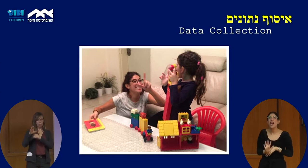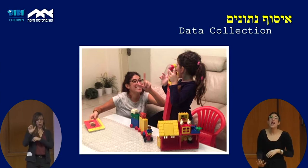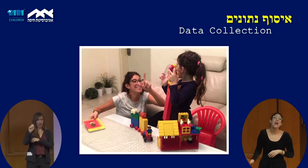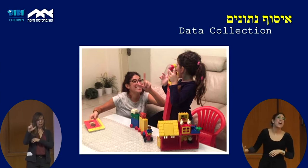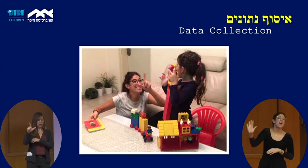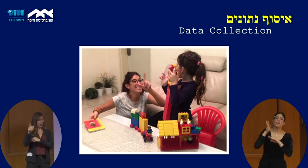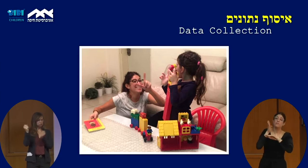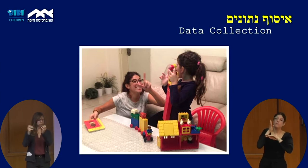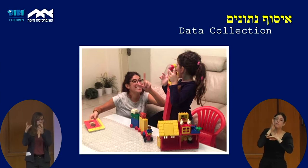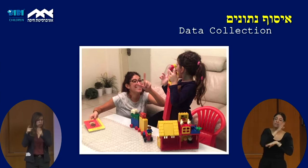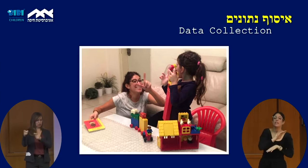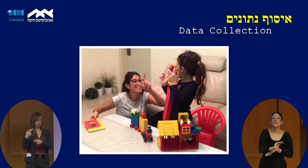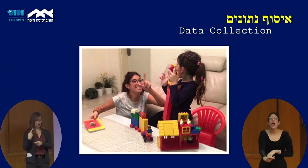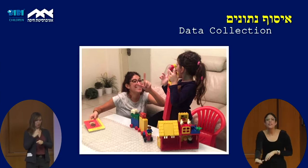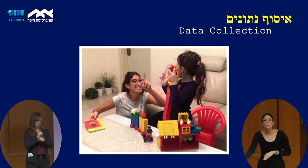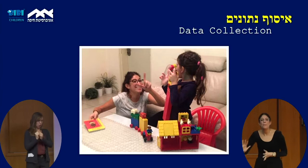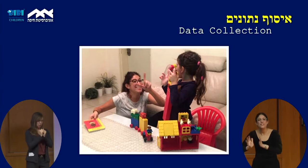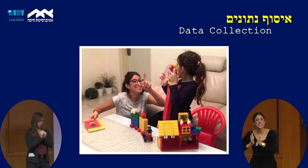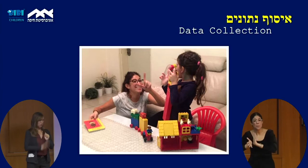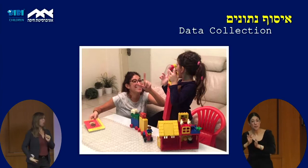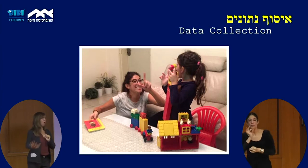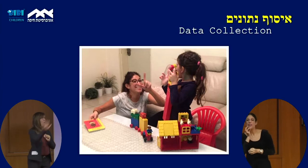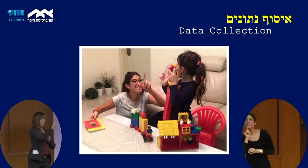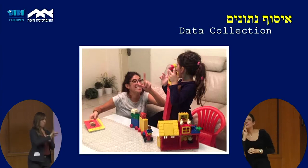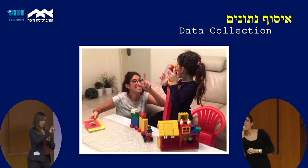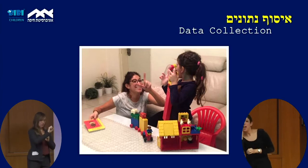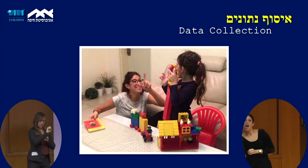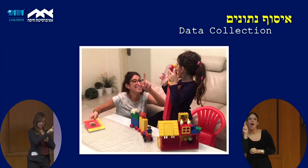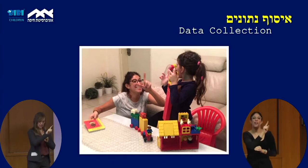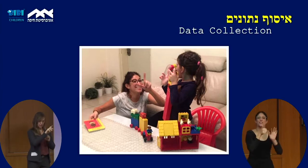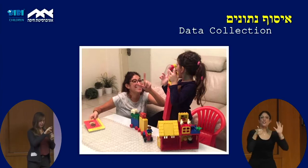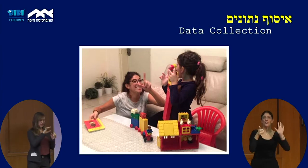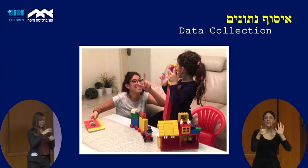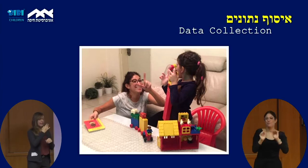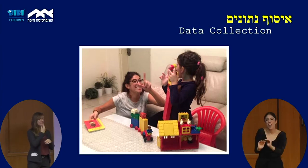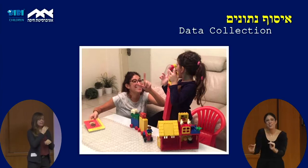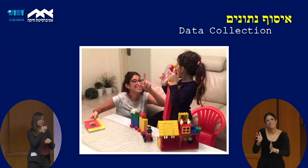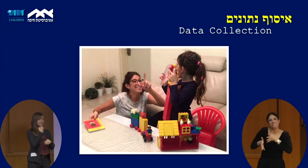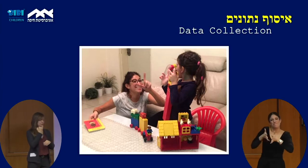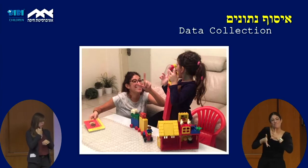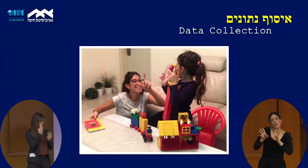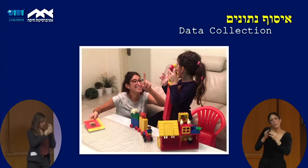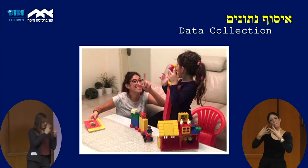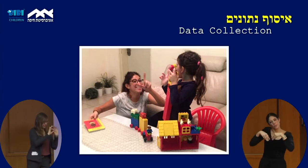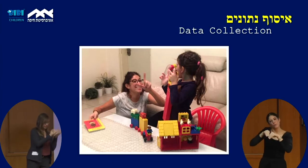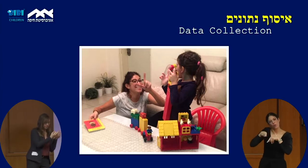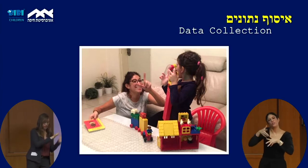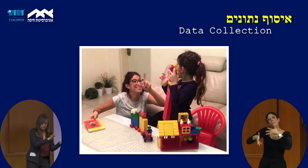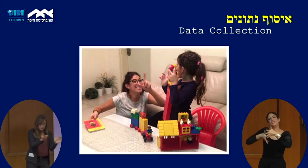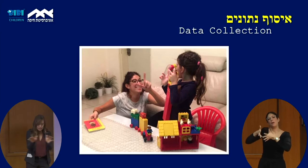together, going all over Israel, visiting families who have young children signing from the age of one